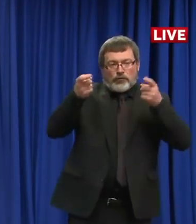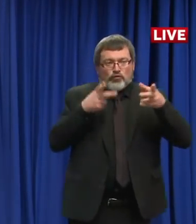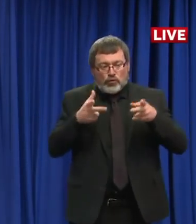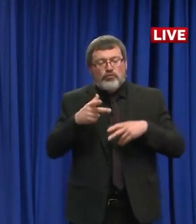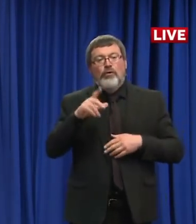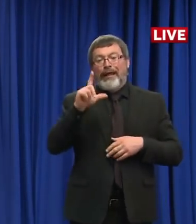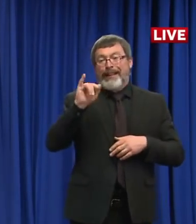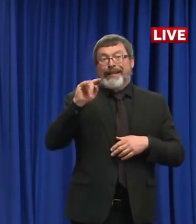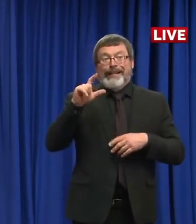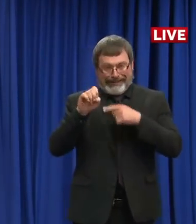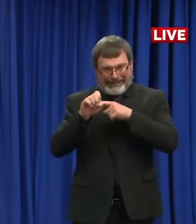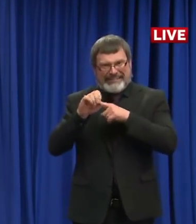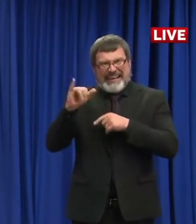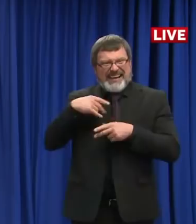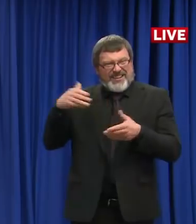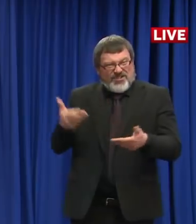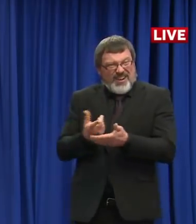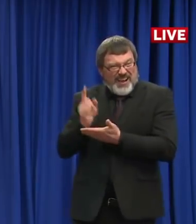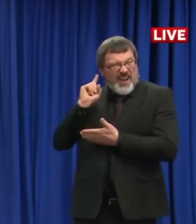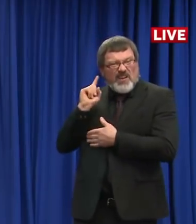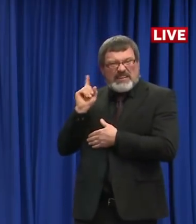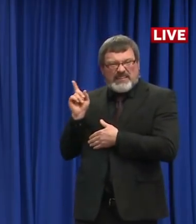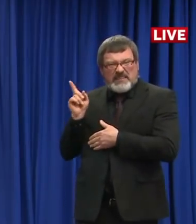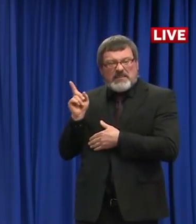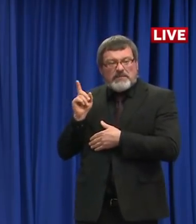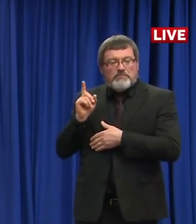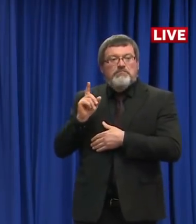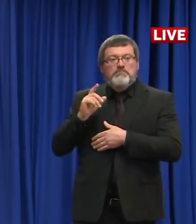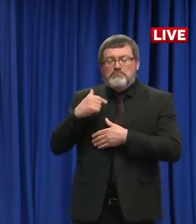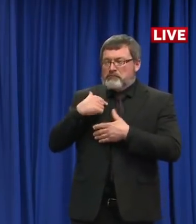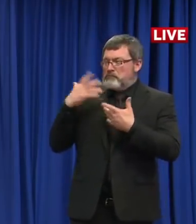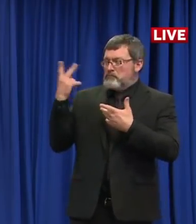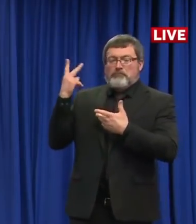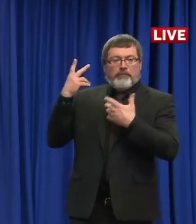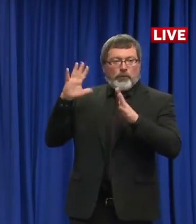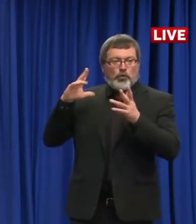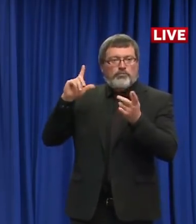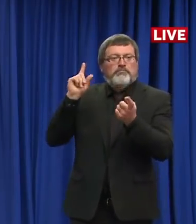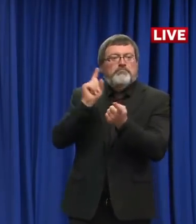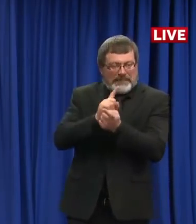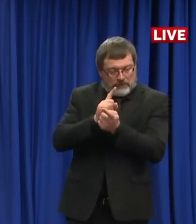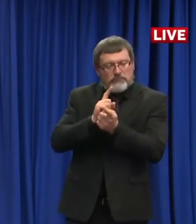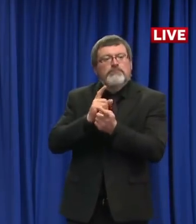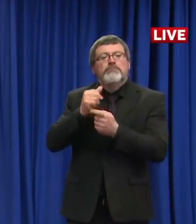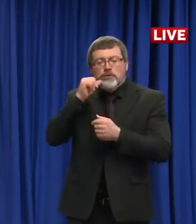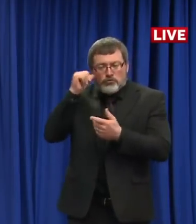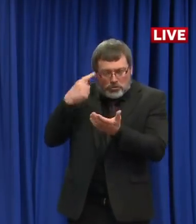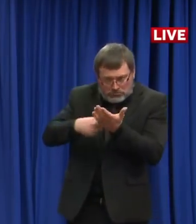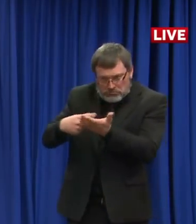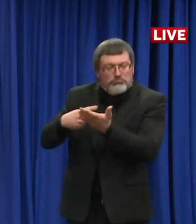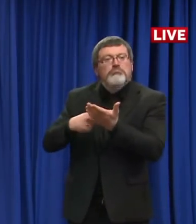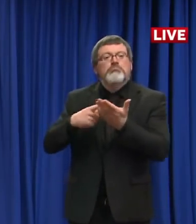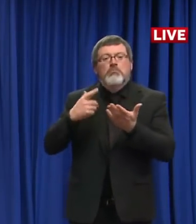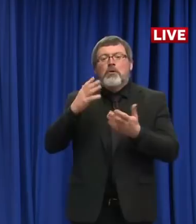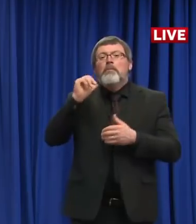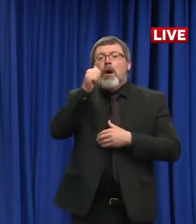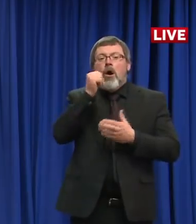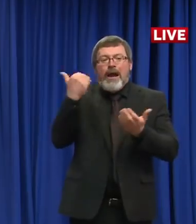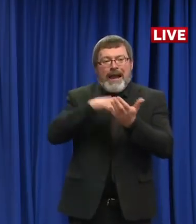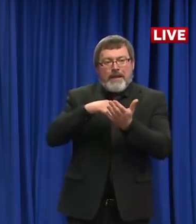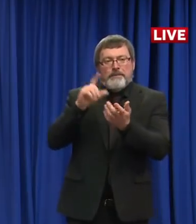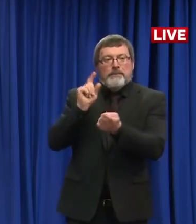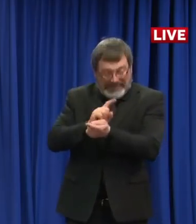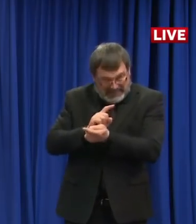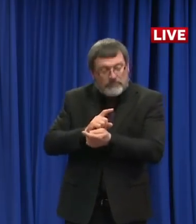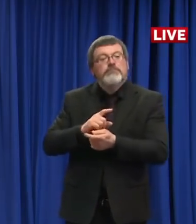very successful meeting. So the group is already underway. I think they're going to be meeting again tomorrow to make sure that we're prepared when the funds become available,